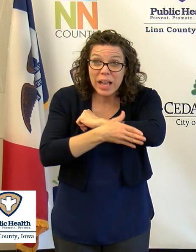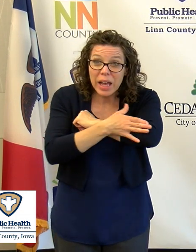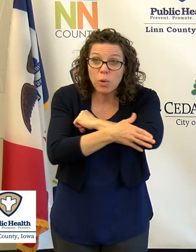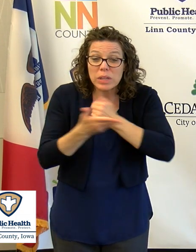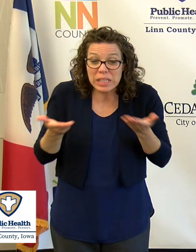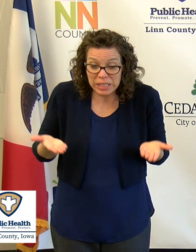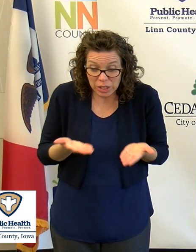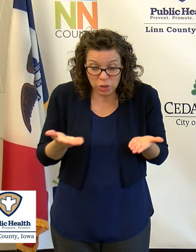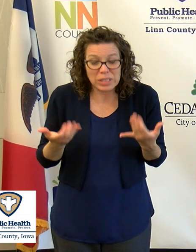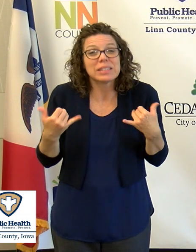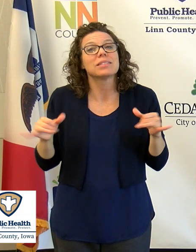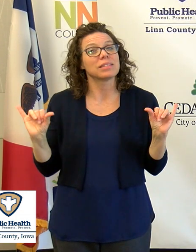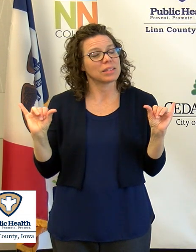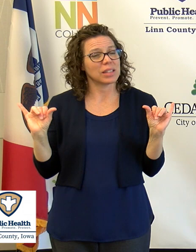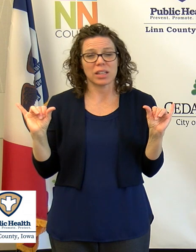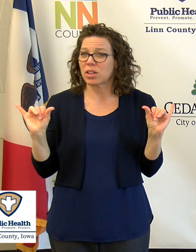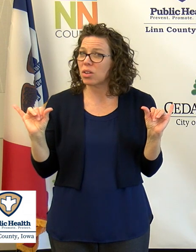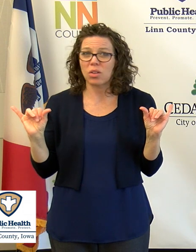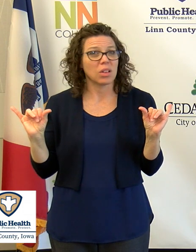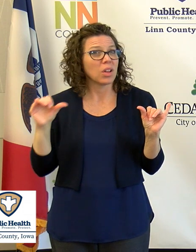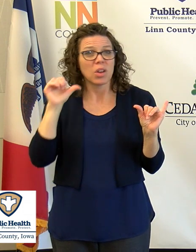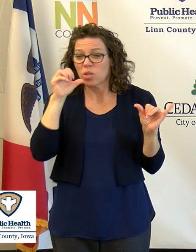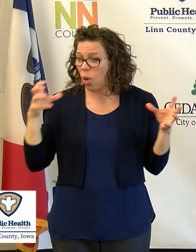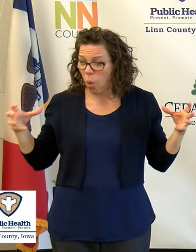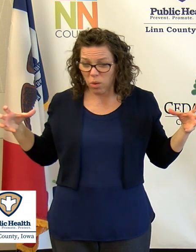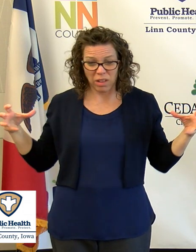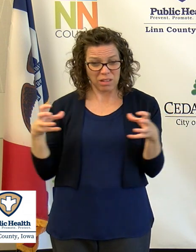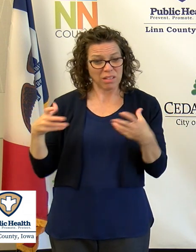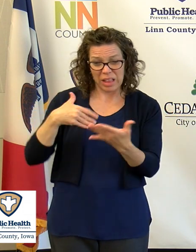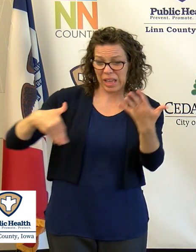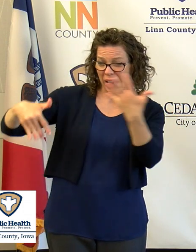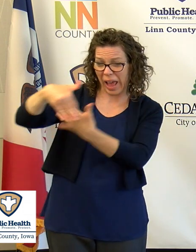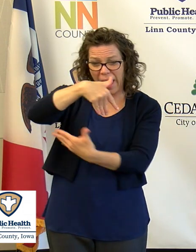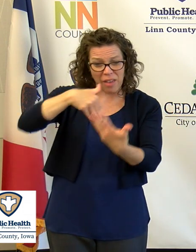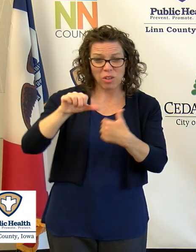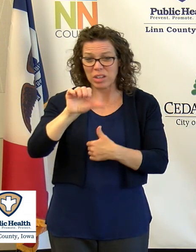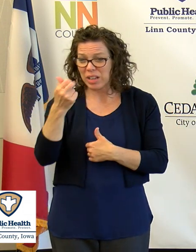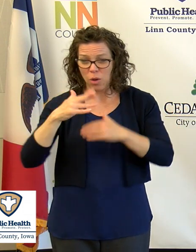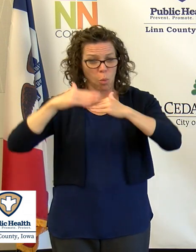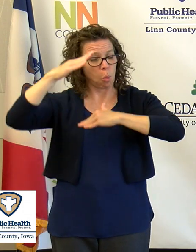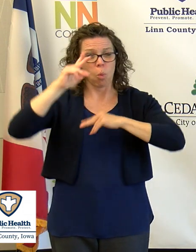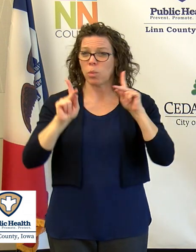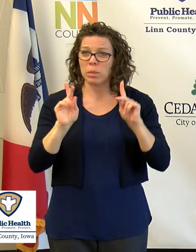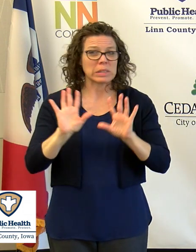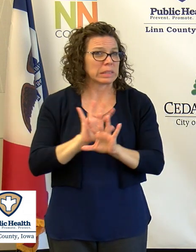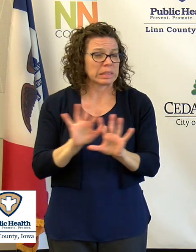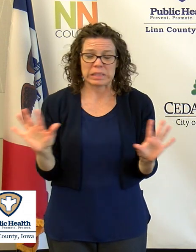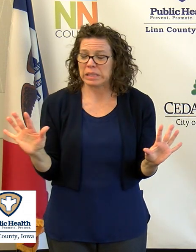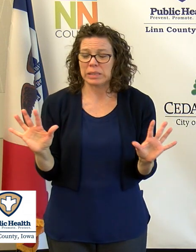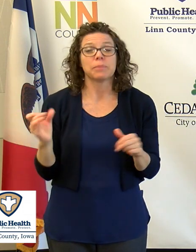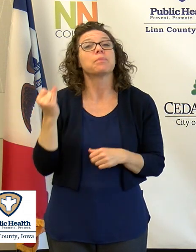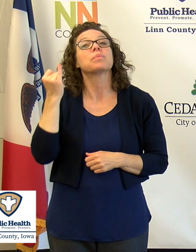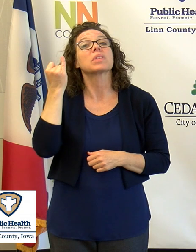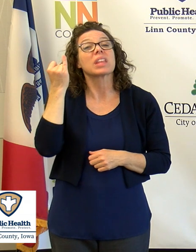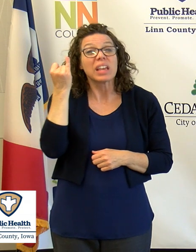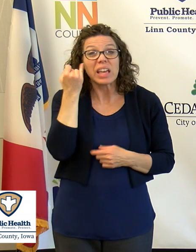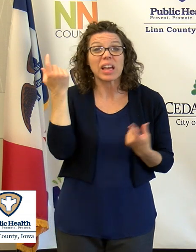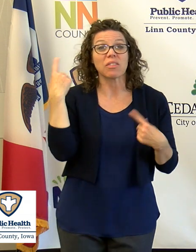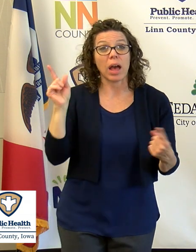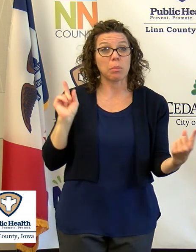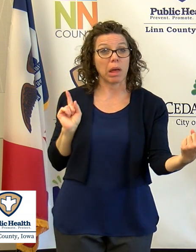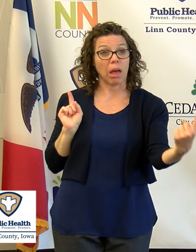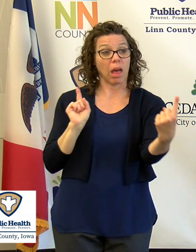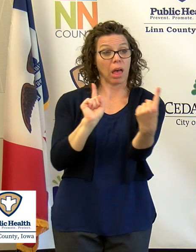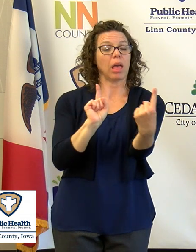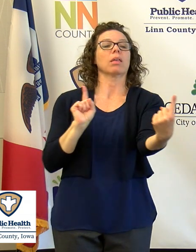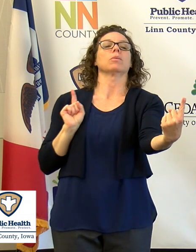you still should not gather in groups of 10 or more people. And when you are around other people maintain